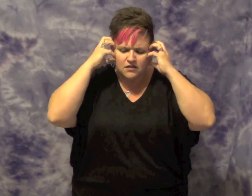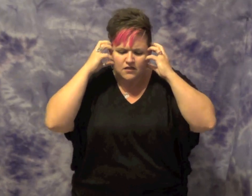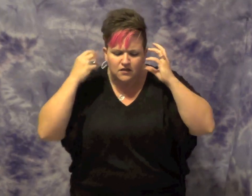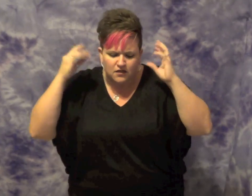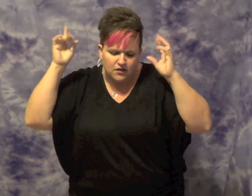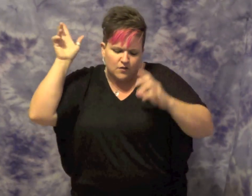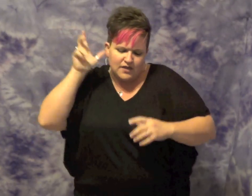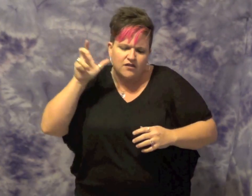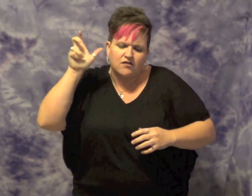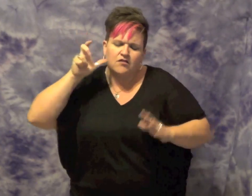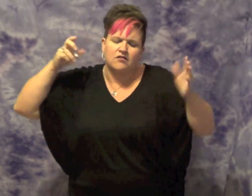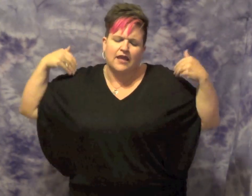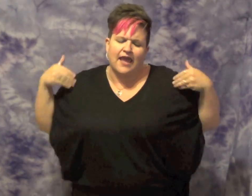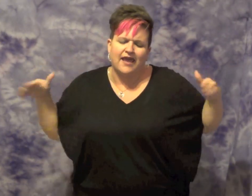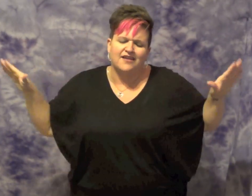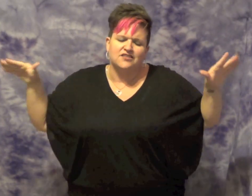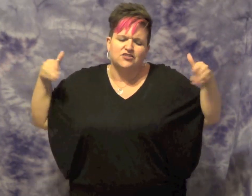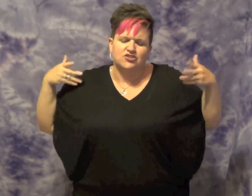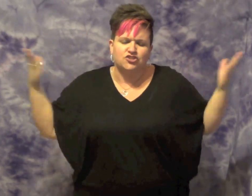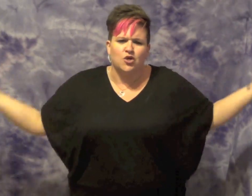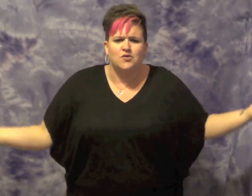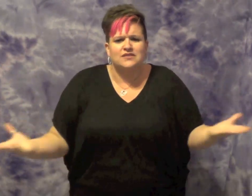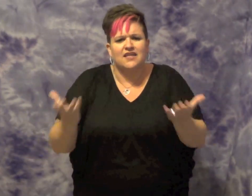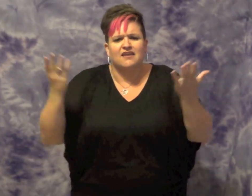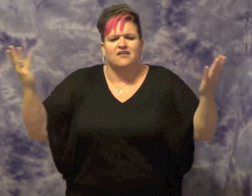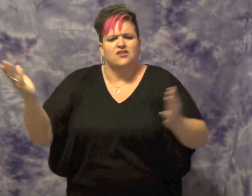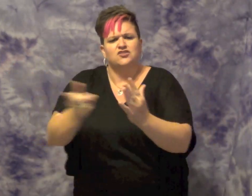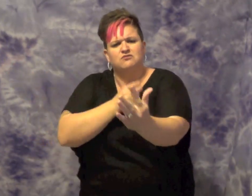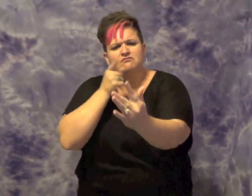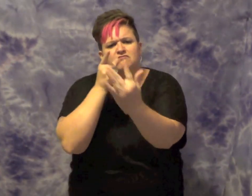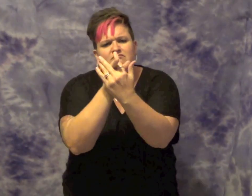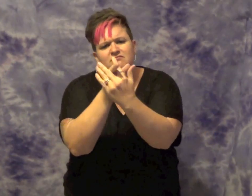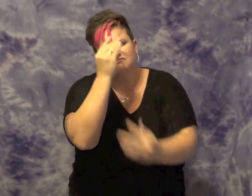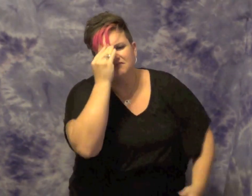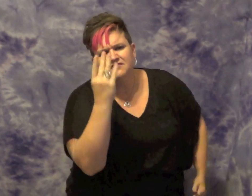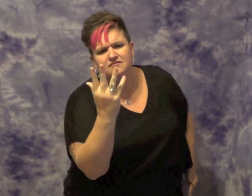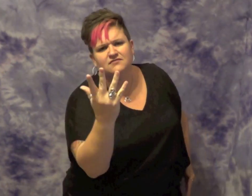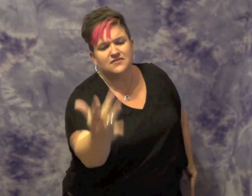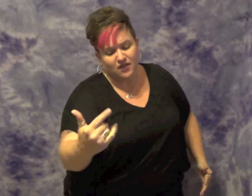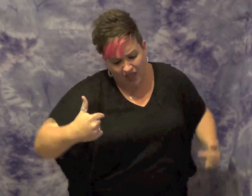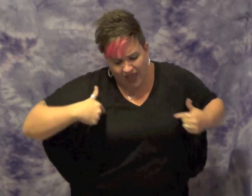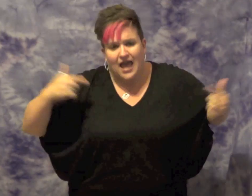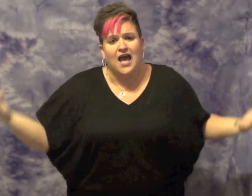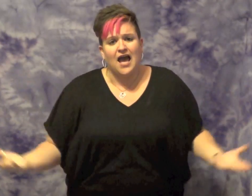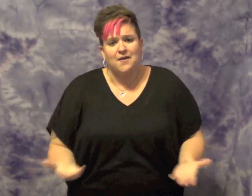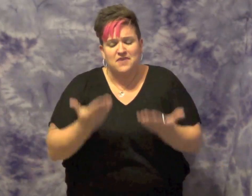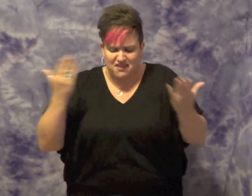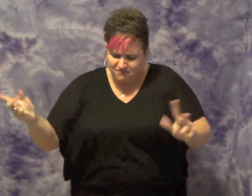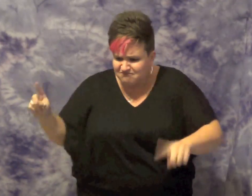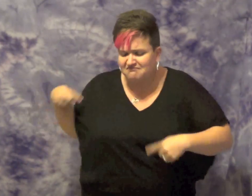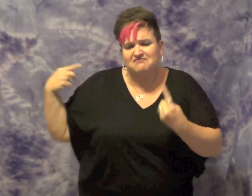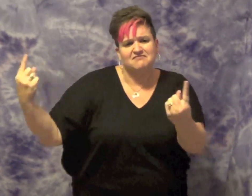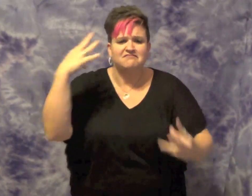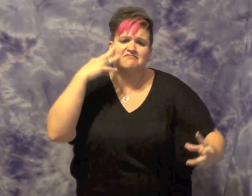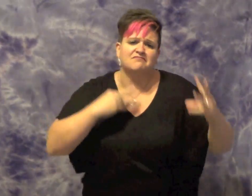airwaves tonight. And I've been running all my